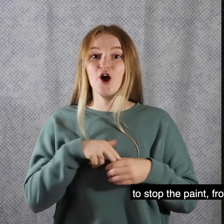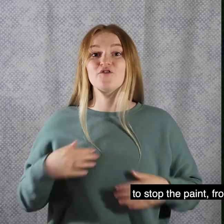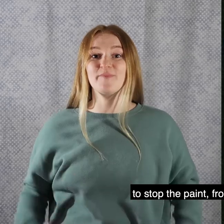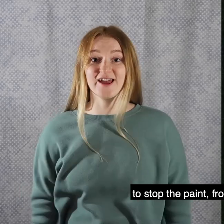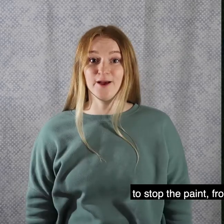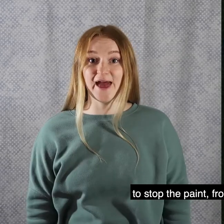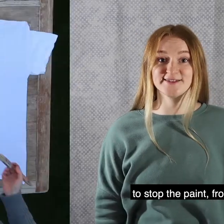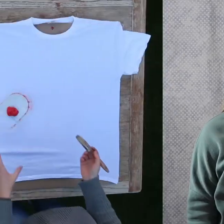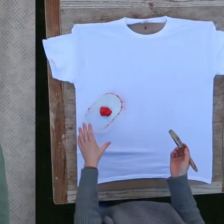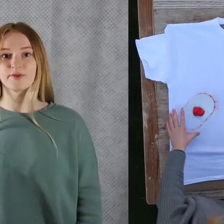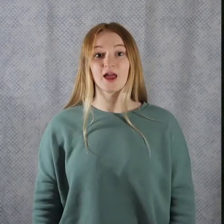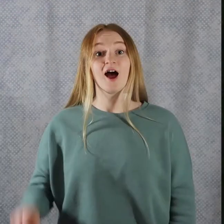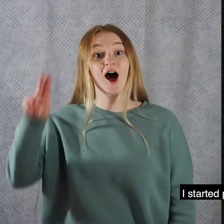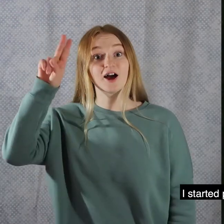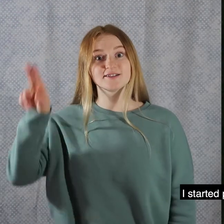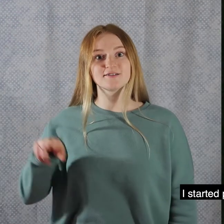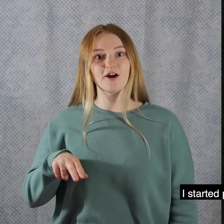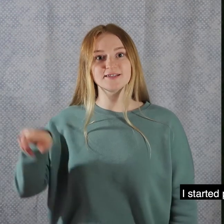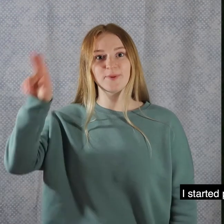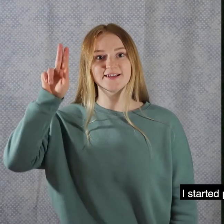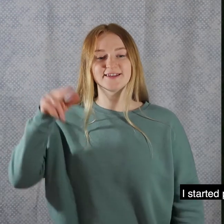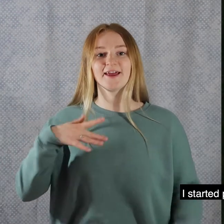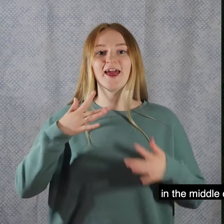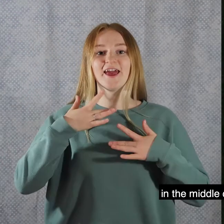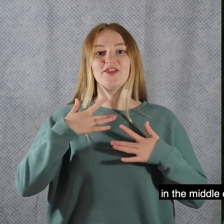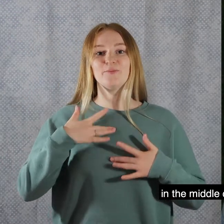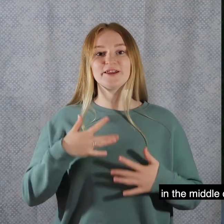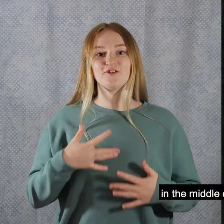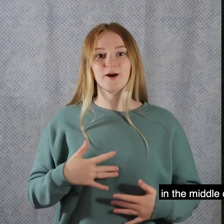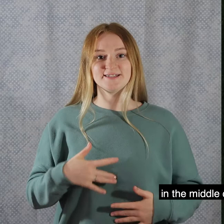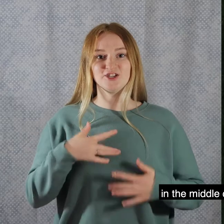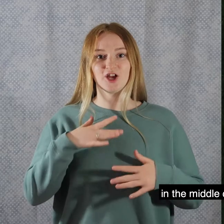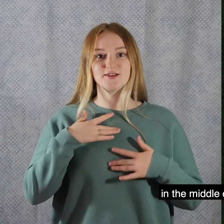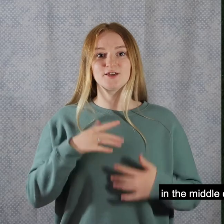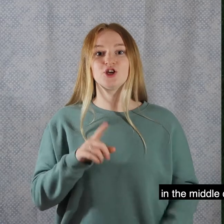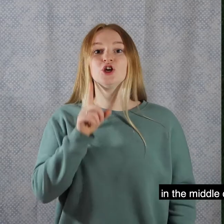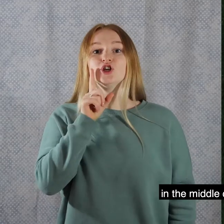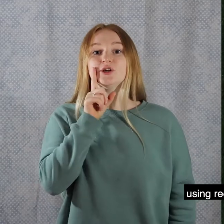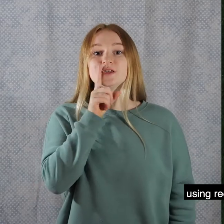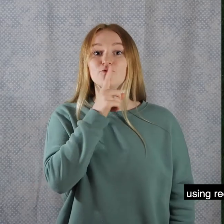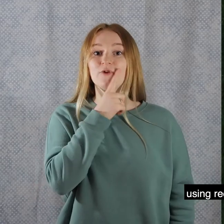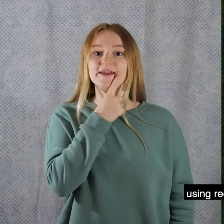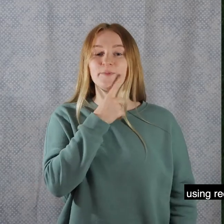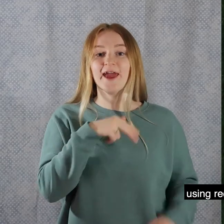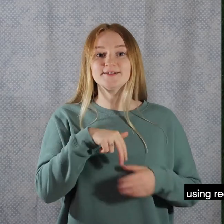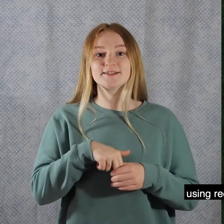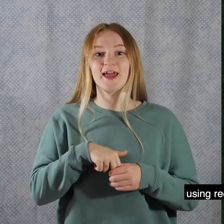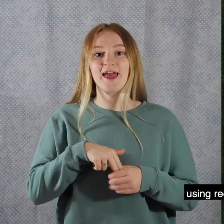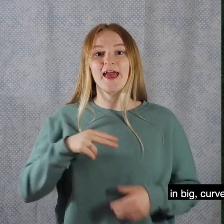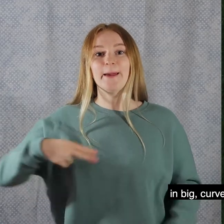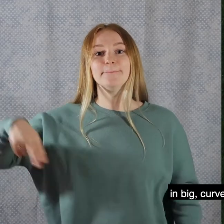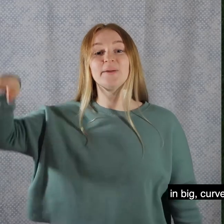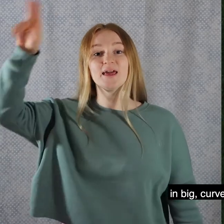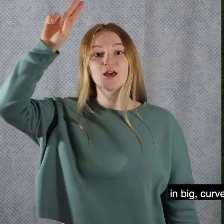paint from making a mess. I started painting in the middle of my t-shirt using red paint